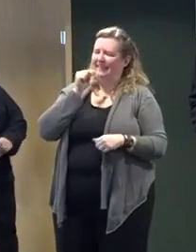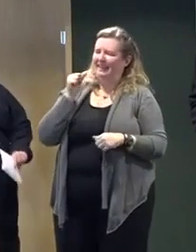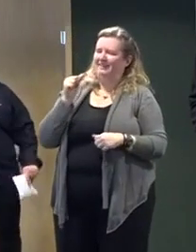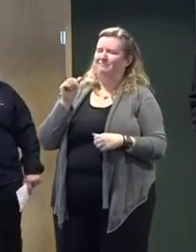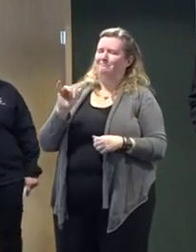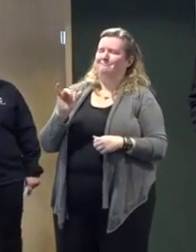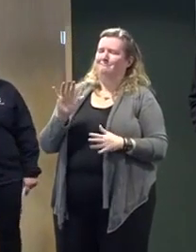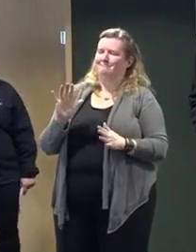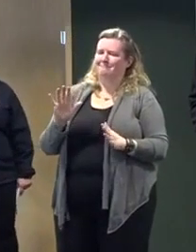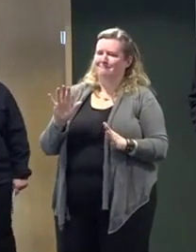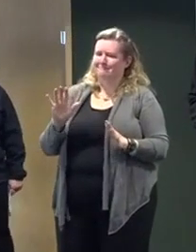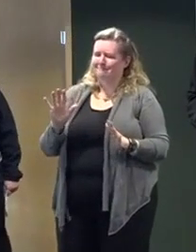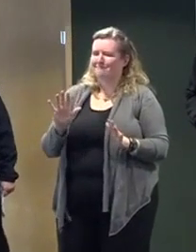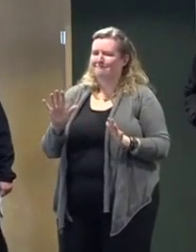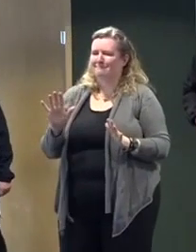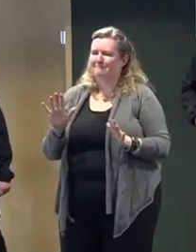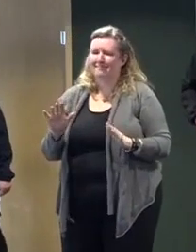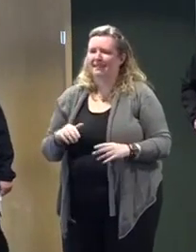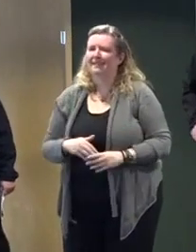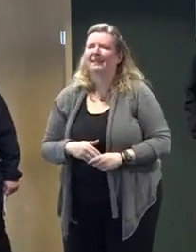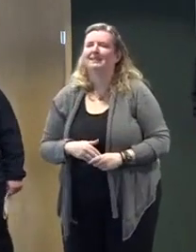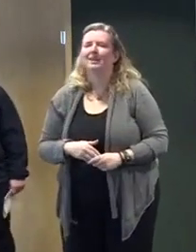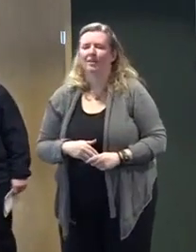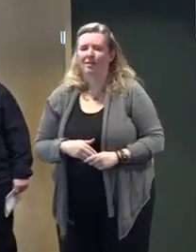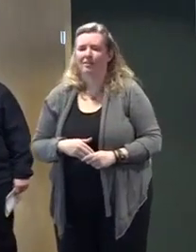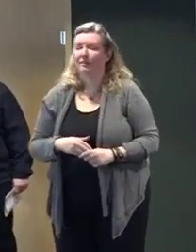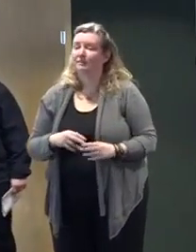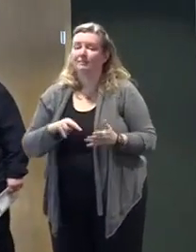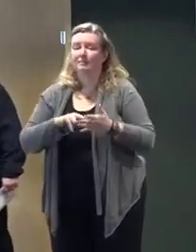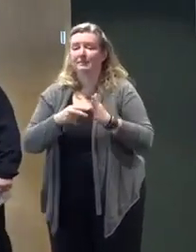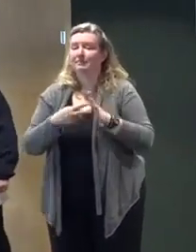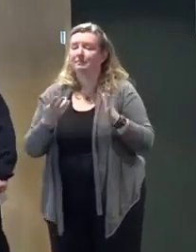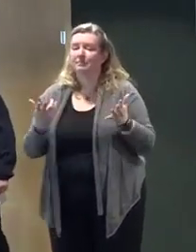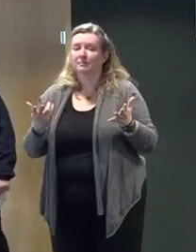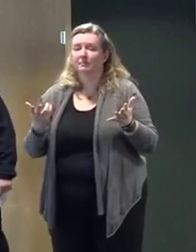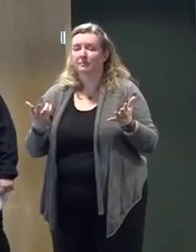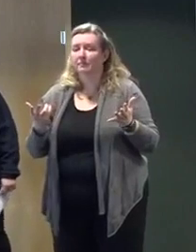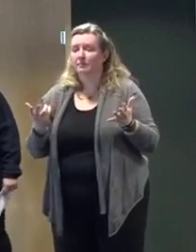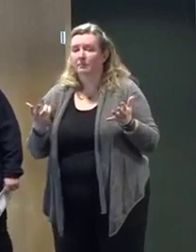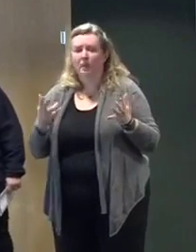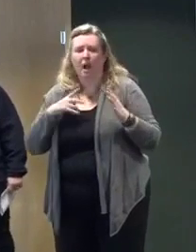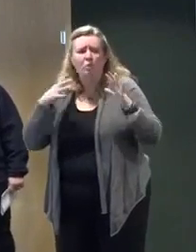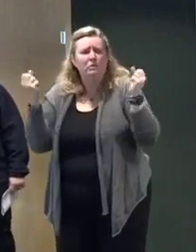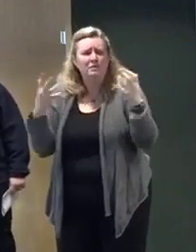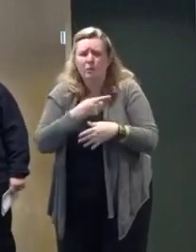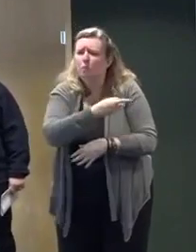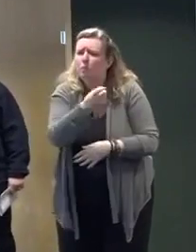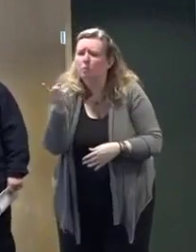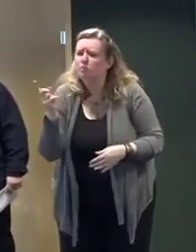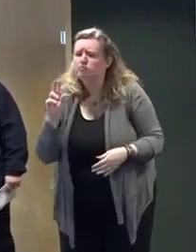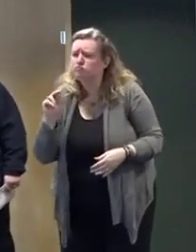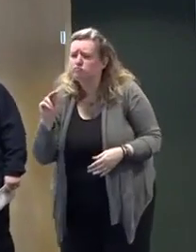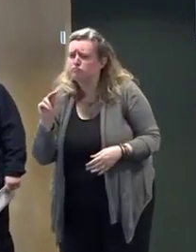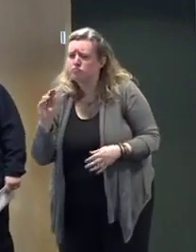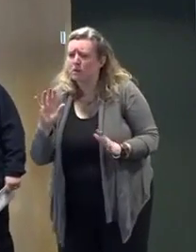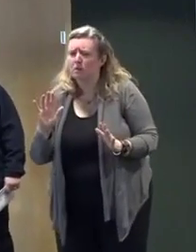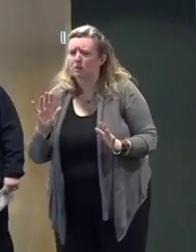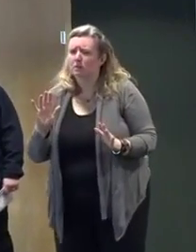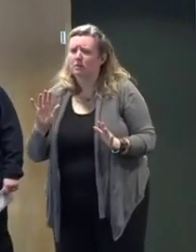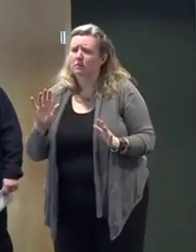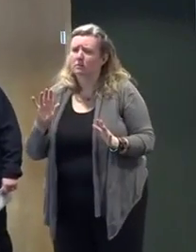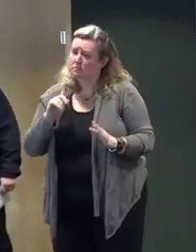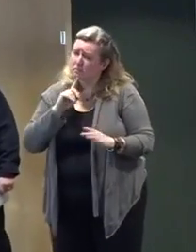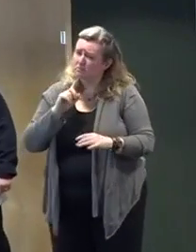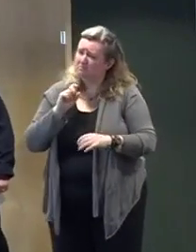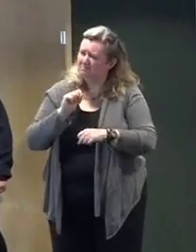So, this has the potential, and we're not trying to scare anyone, just trying to be realistic in what we're